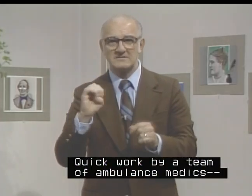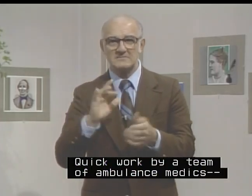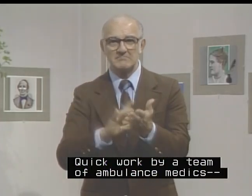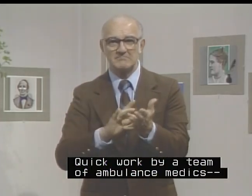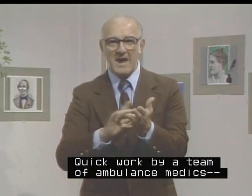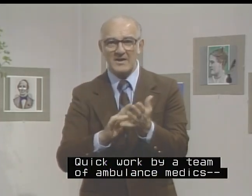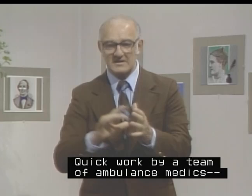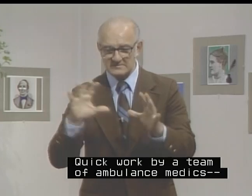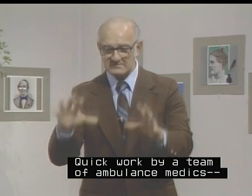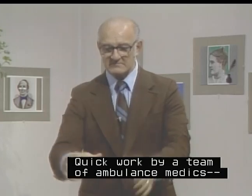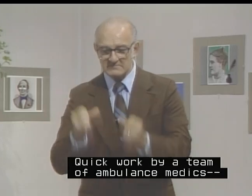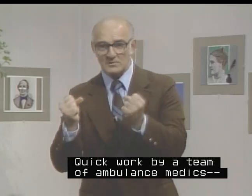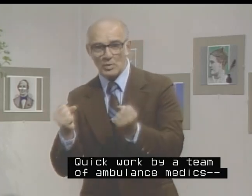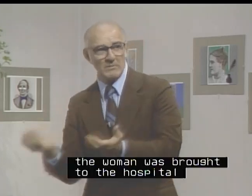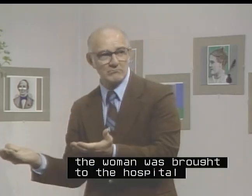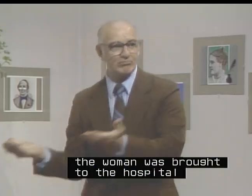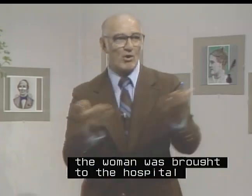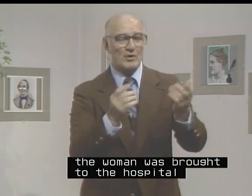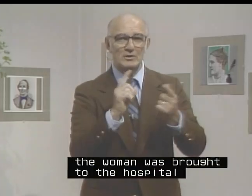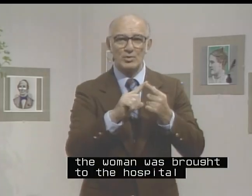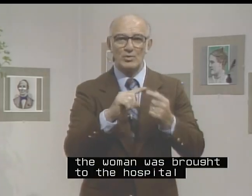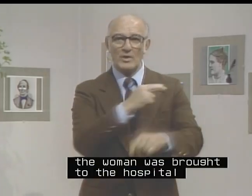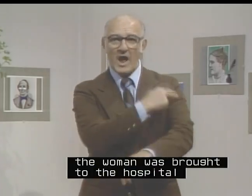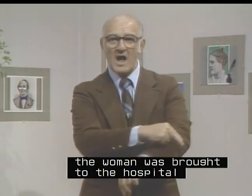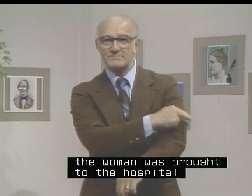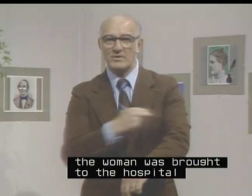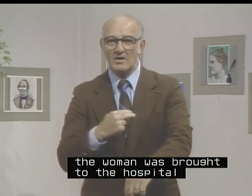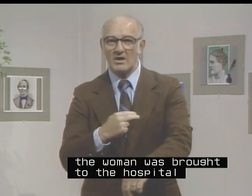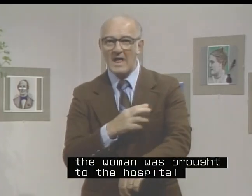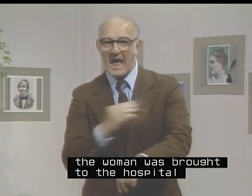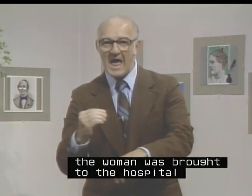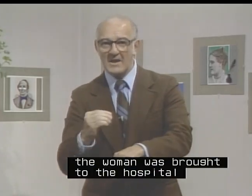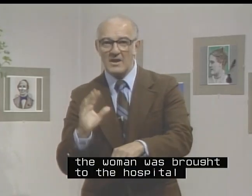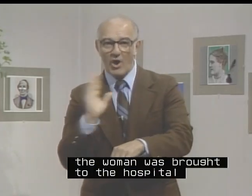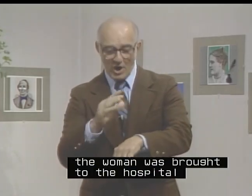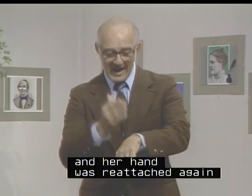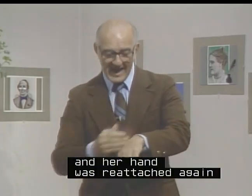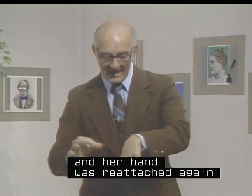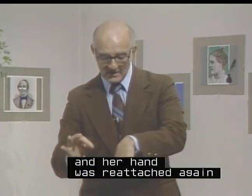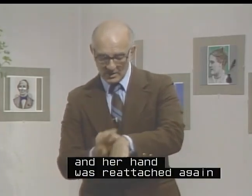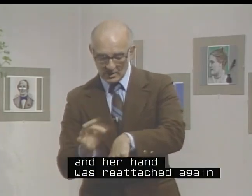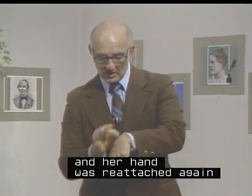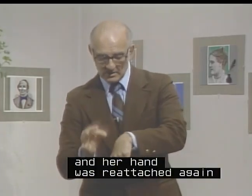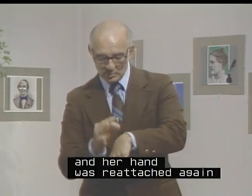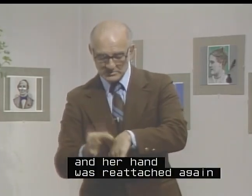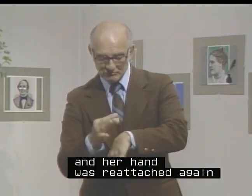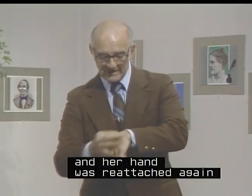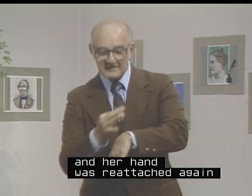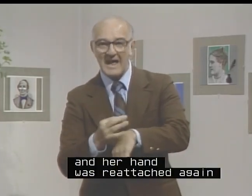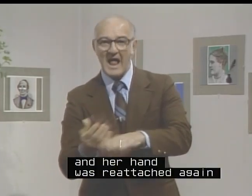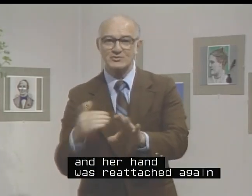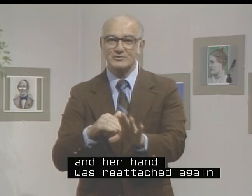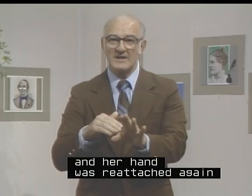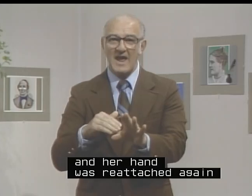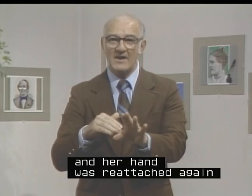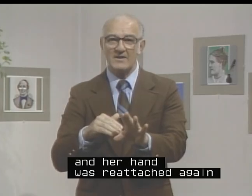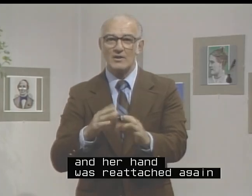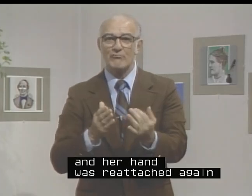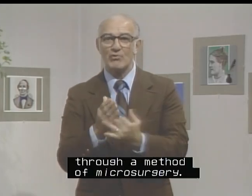medics. A woman brought her to the hospital and her hand was reattached again through